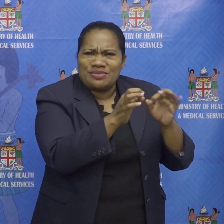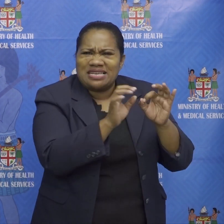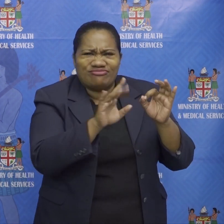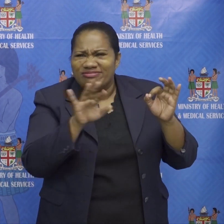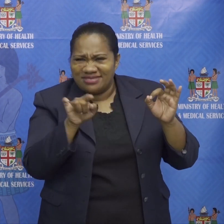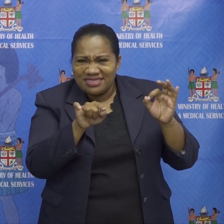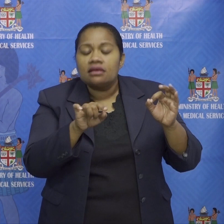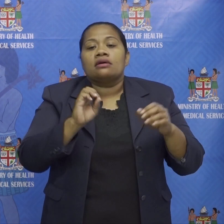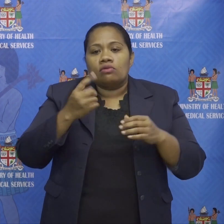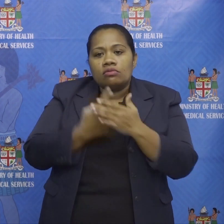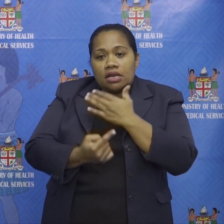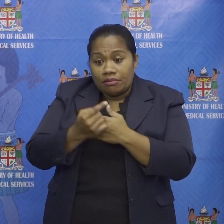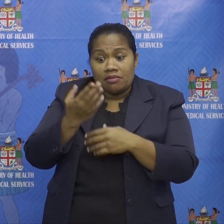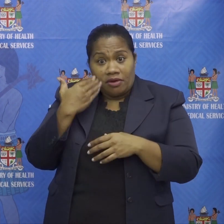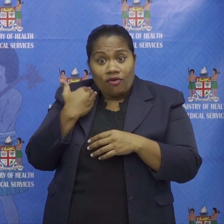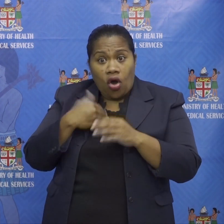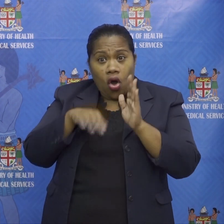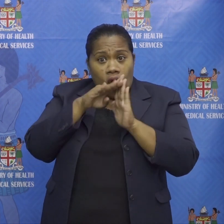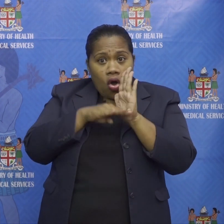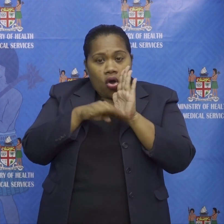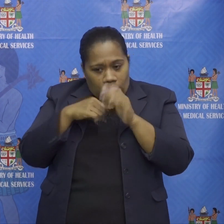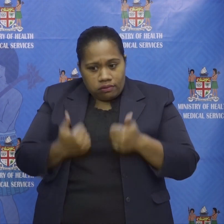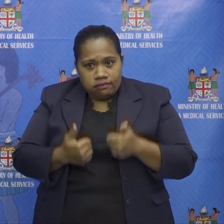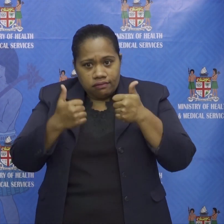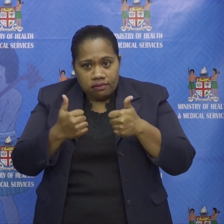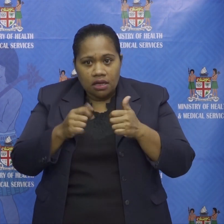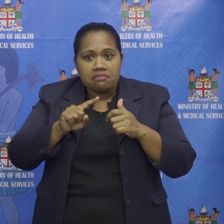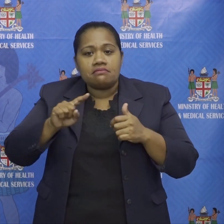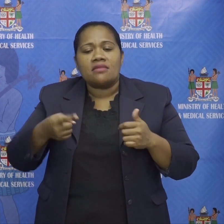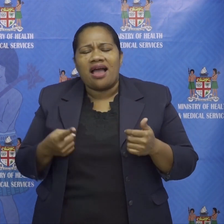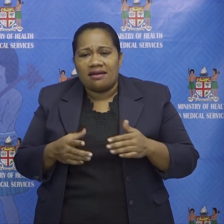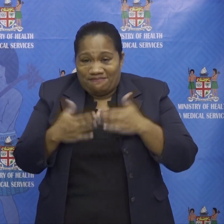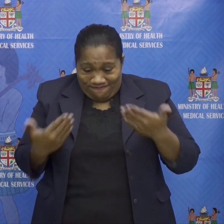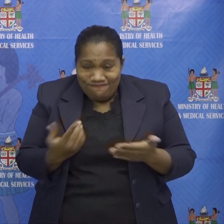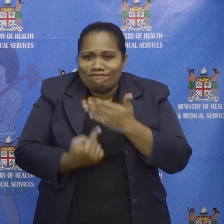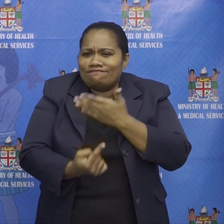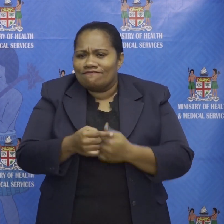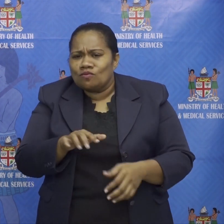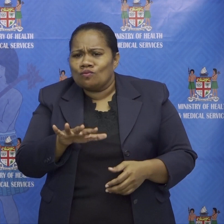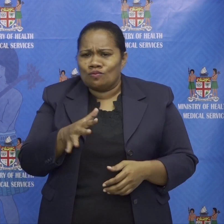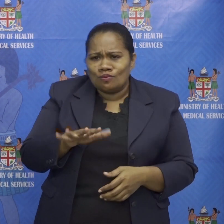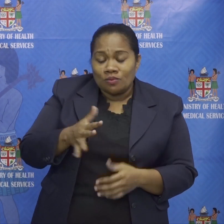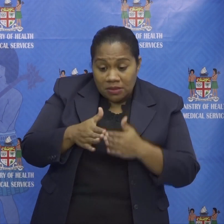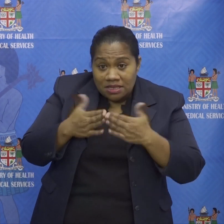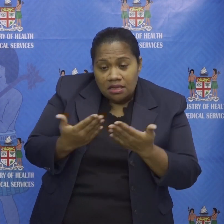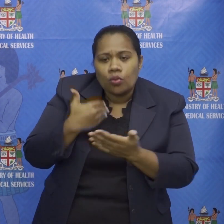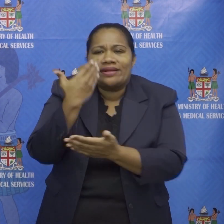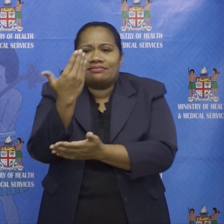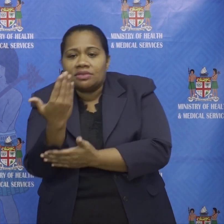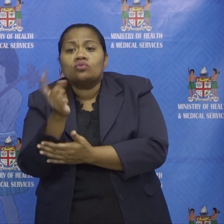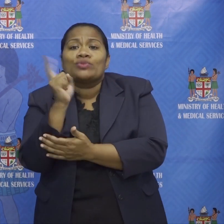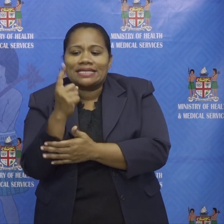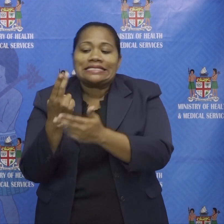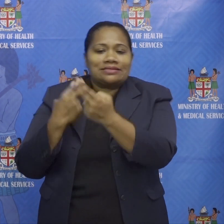before but it is not infallible currently we are relying on the history